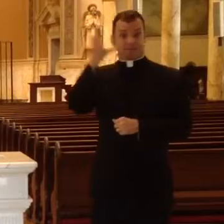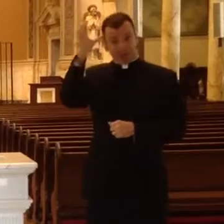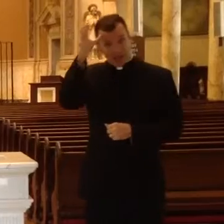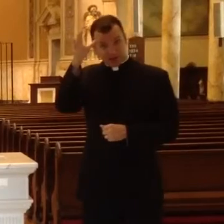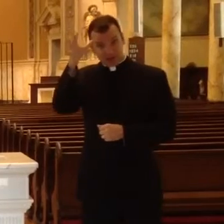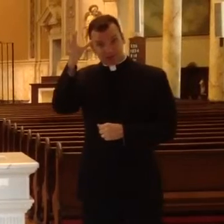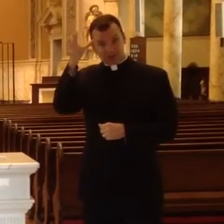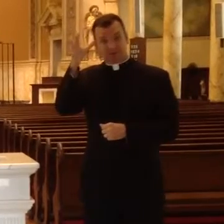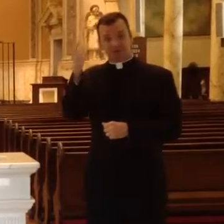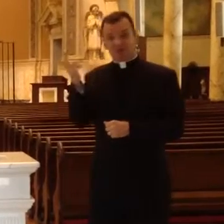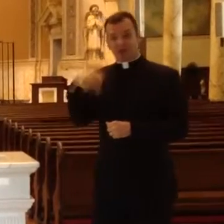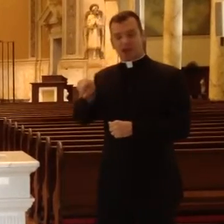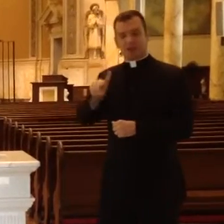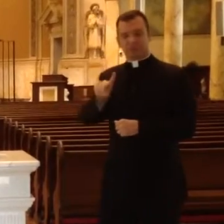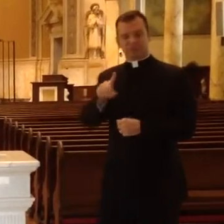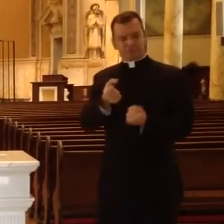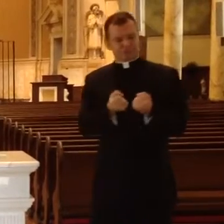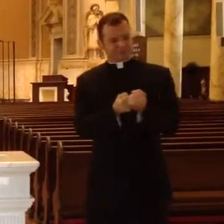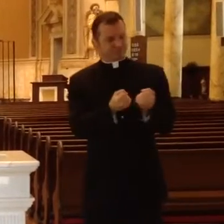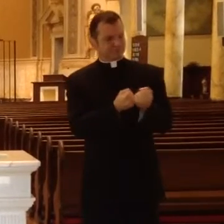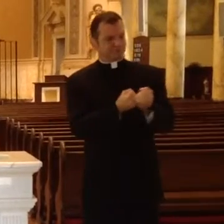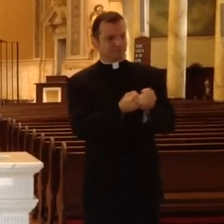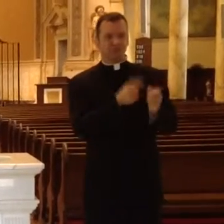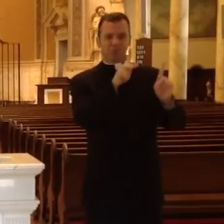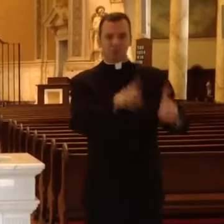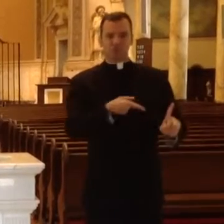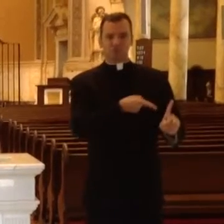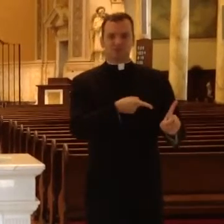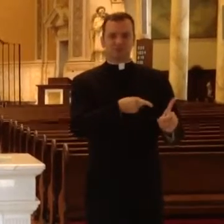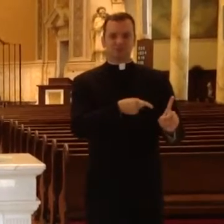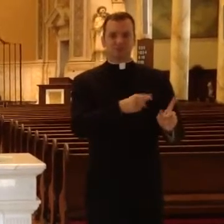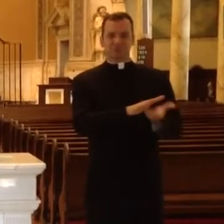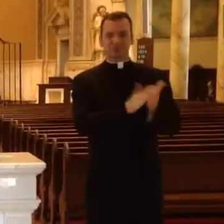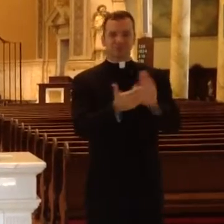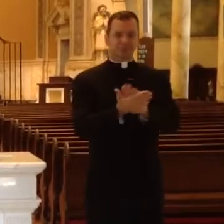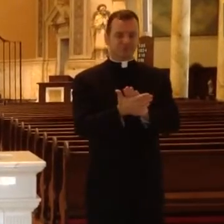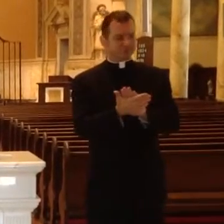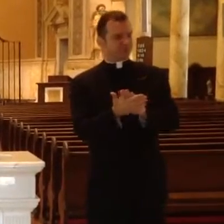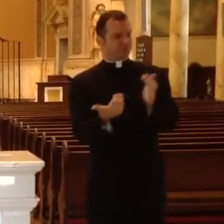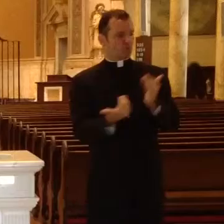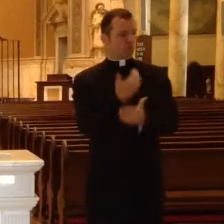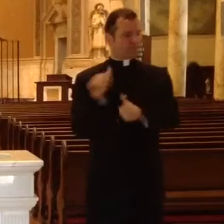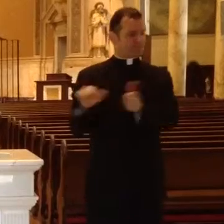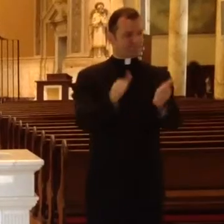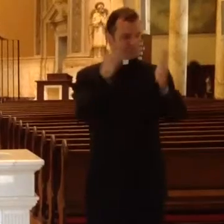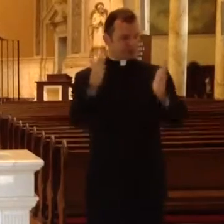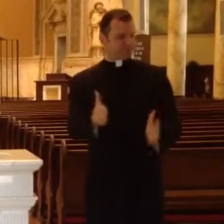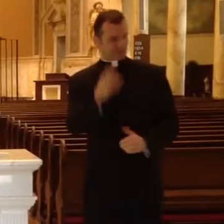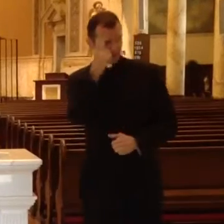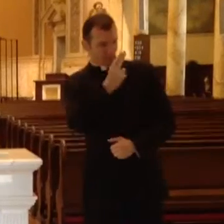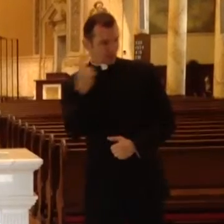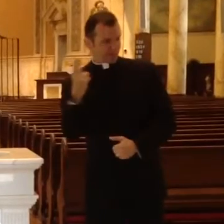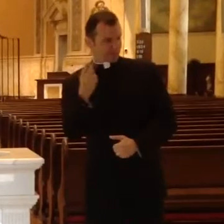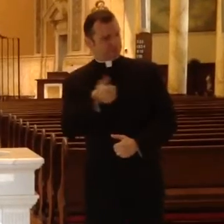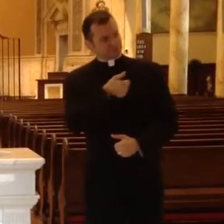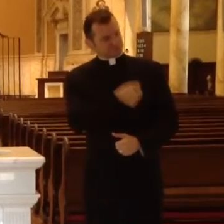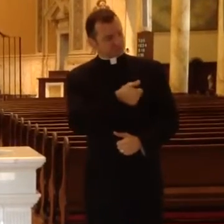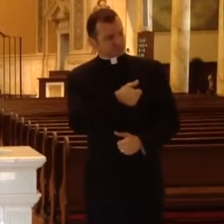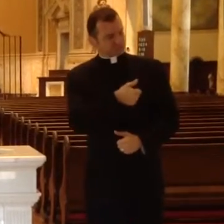The parents and the godparents are there to support this person, this newly baptized